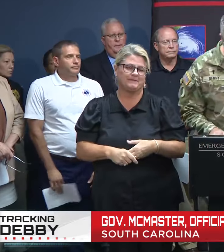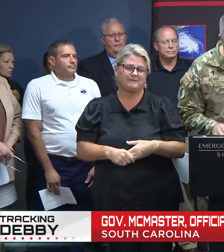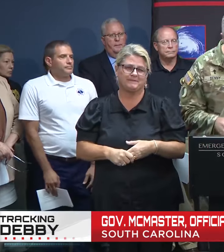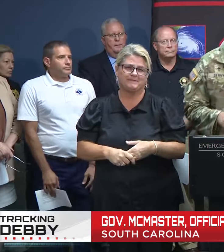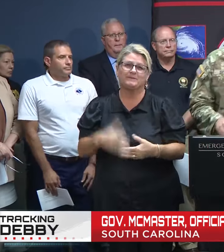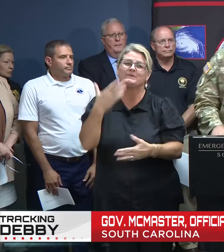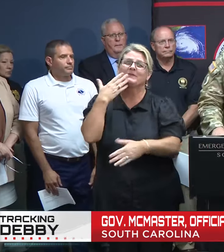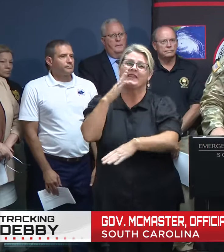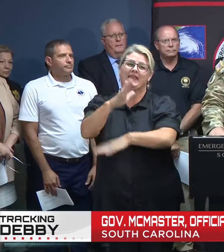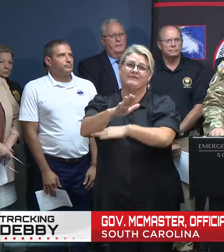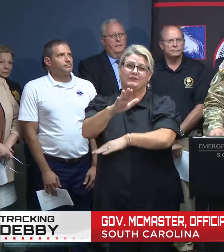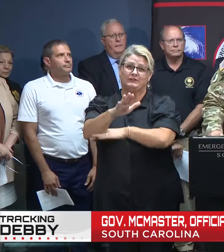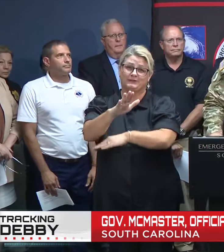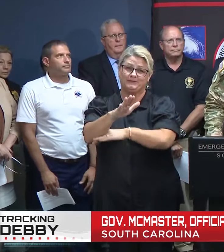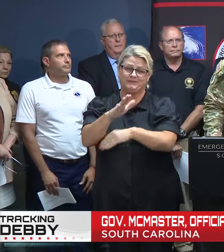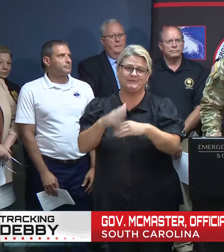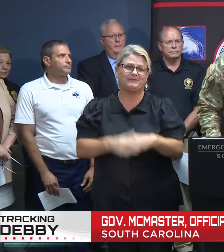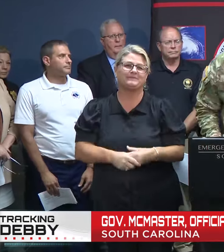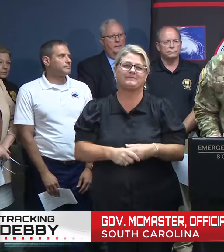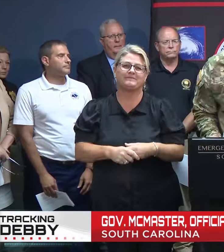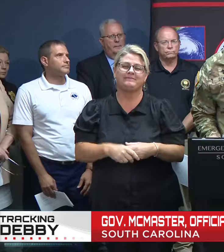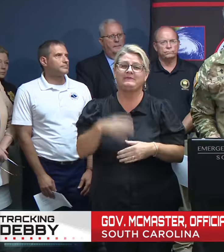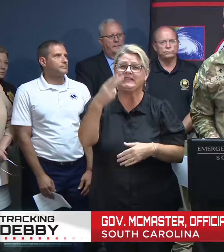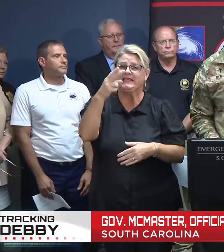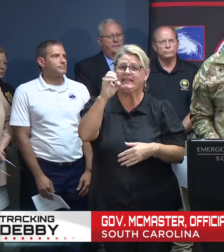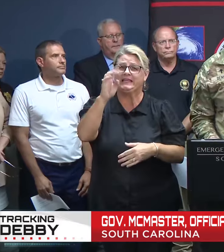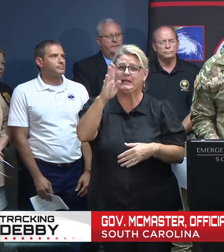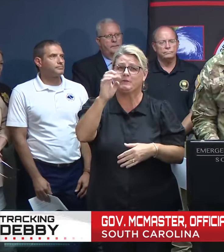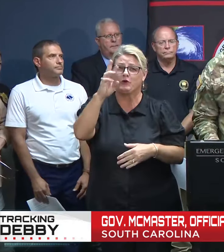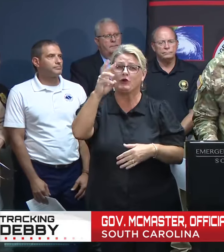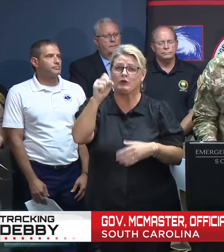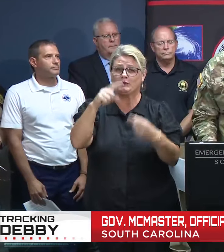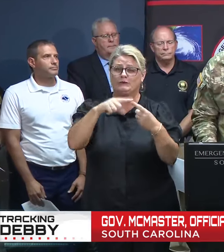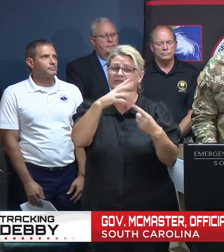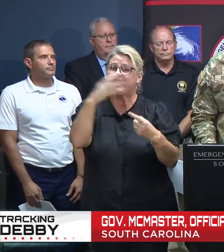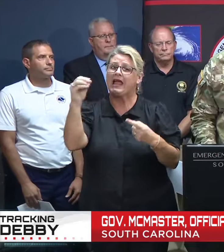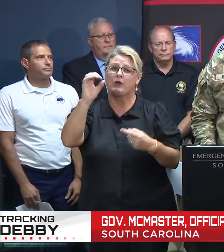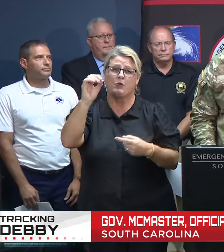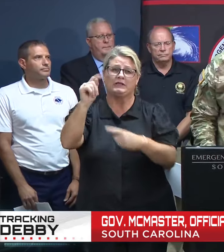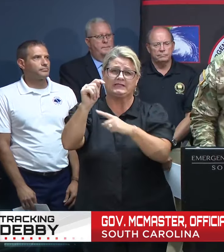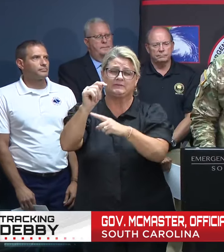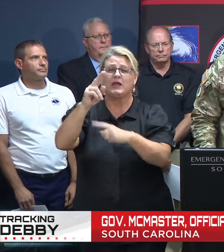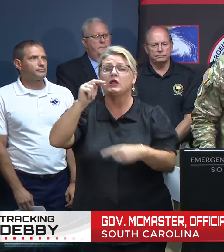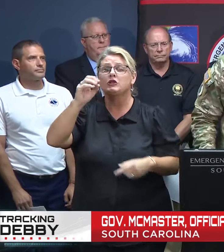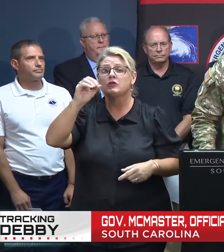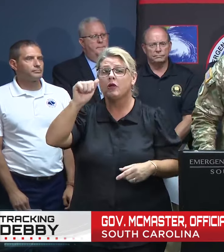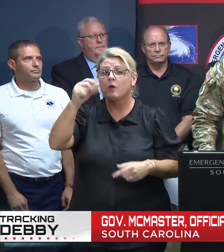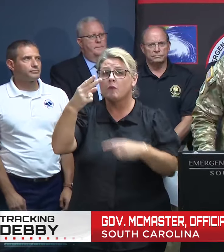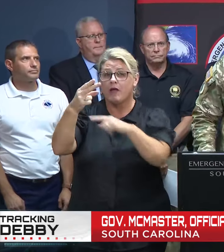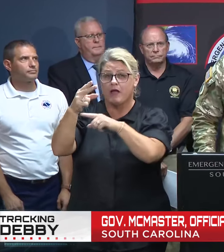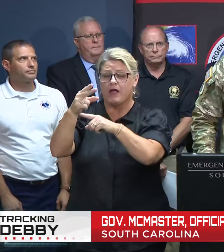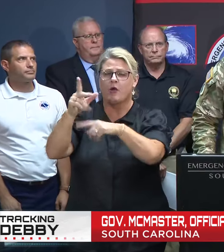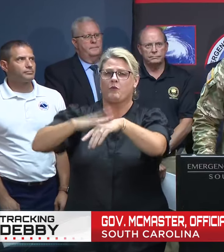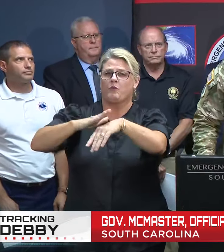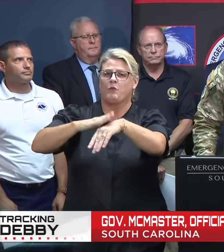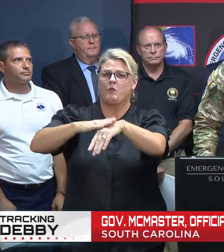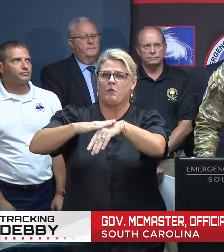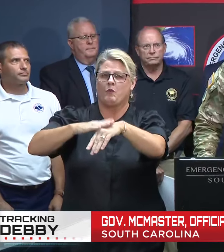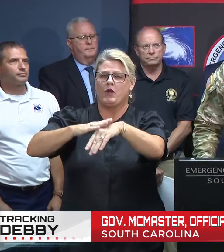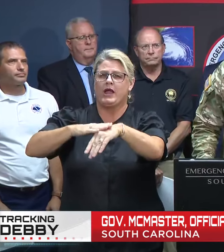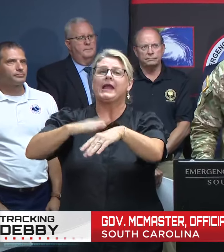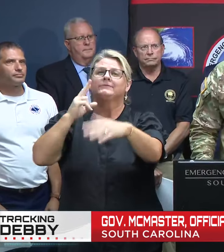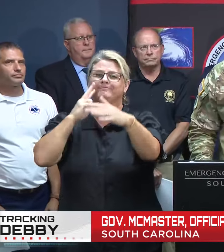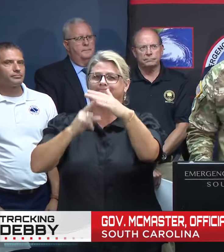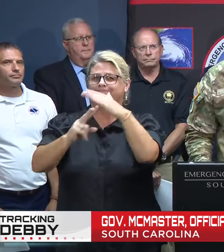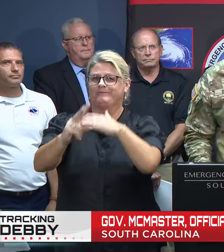Good afternoon. In Hebrews and also in the Old Testament, Noah was warned concerning events yet to